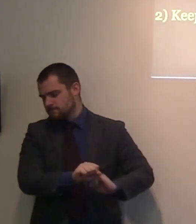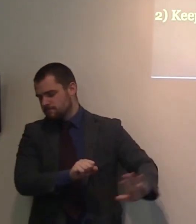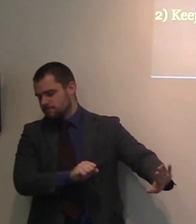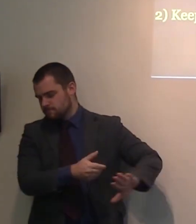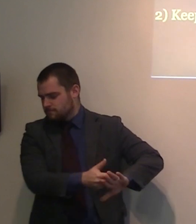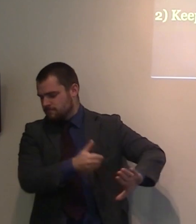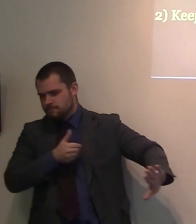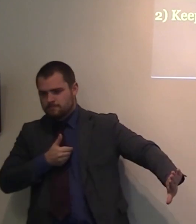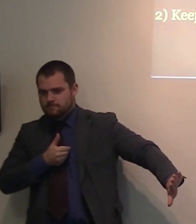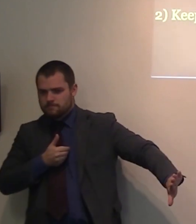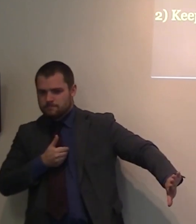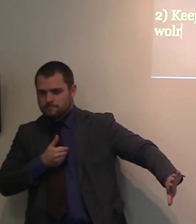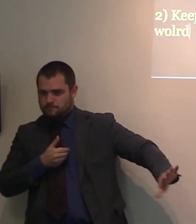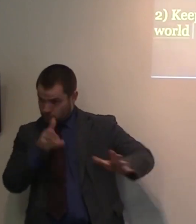hinder that instrumentality.